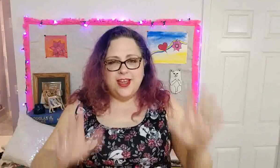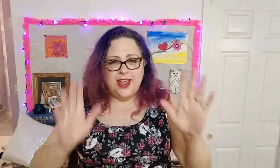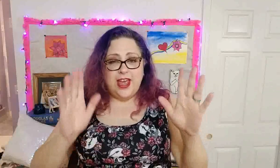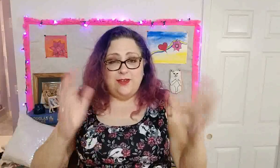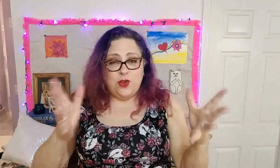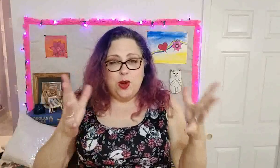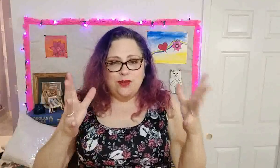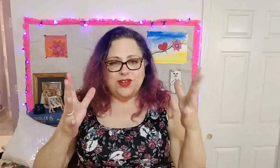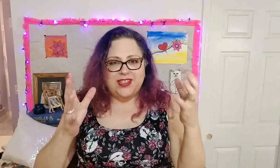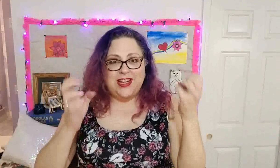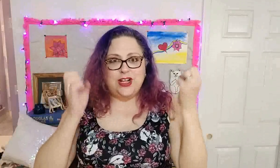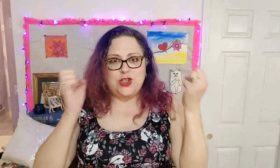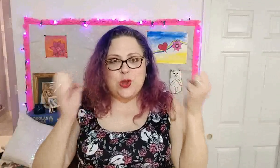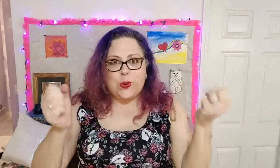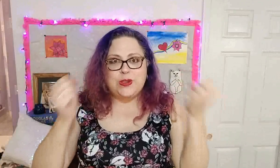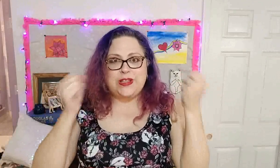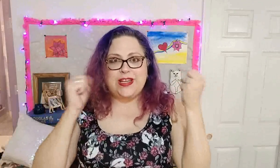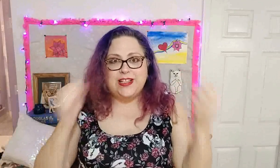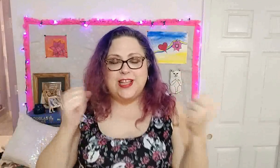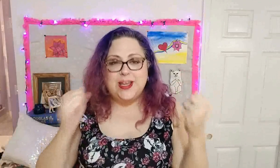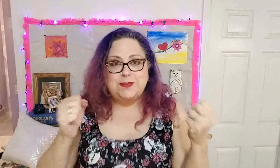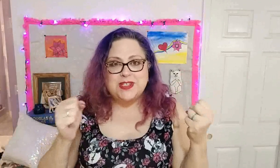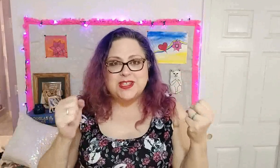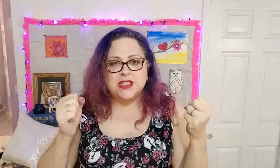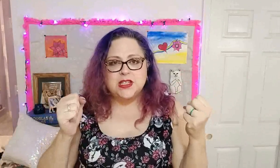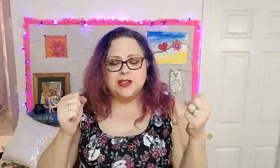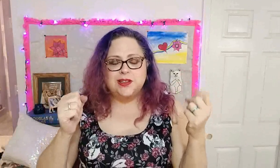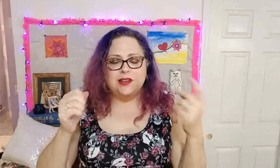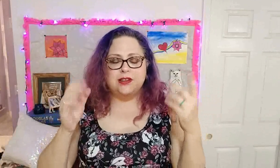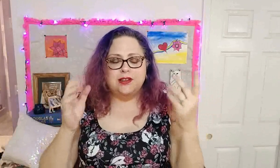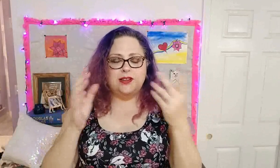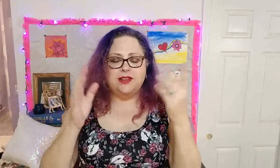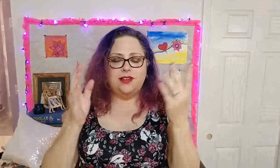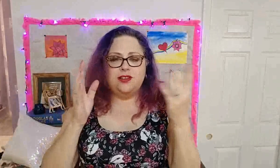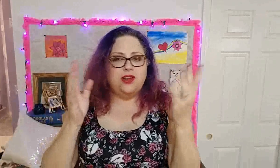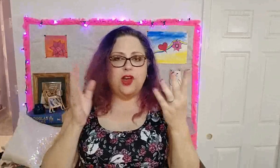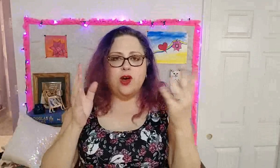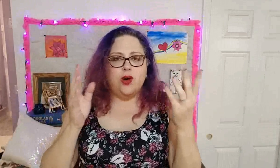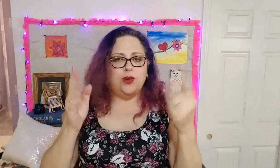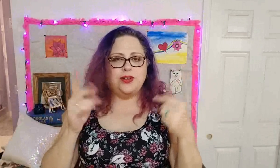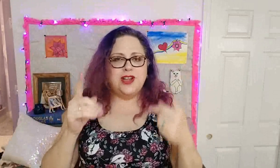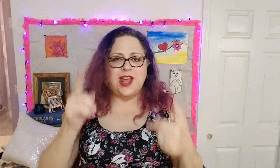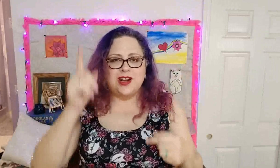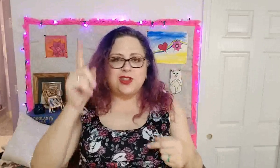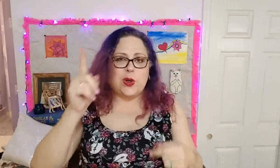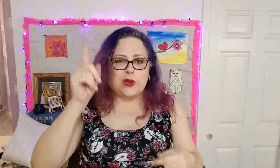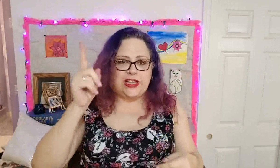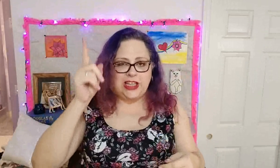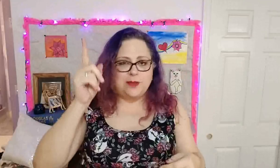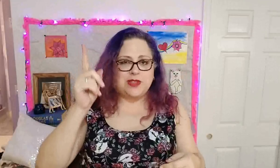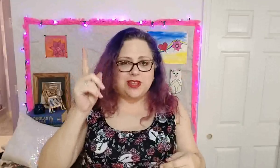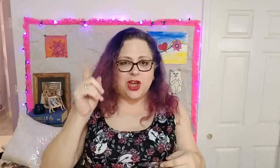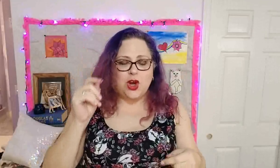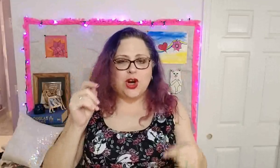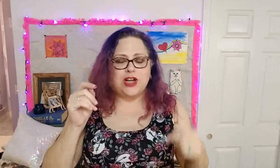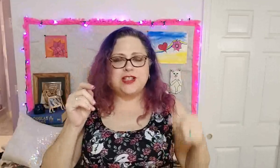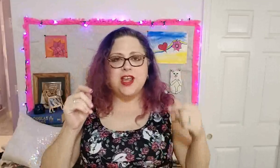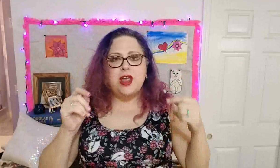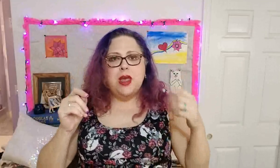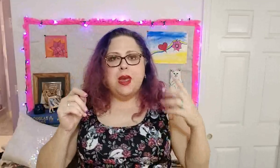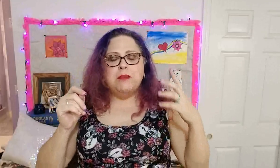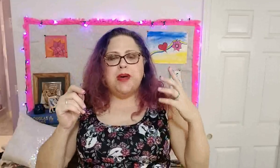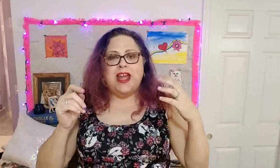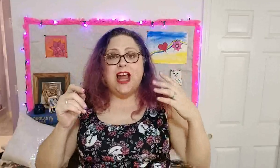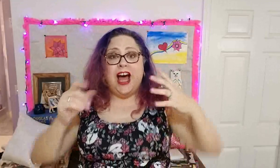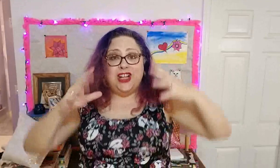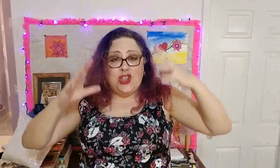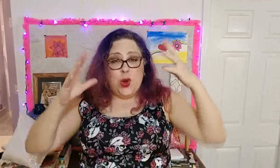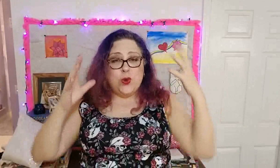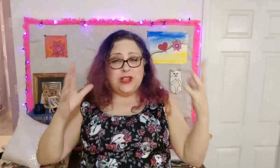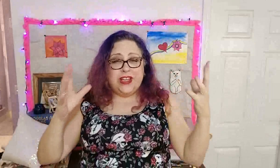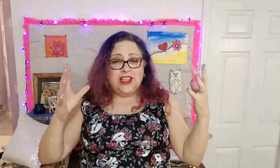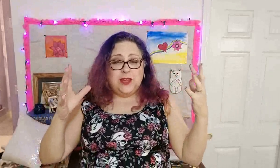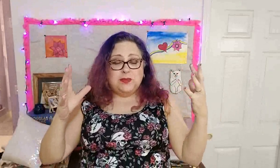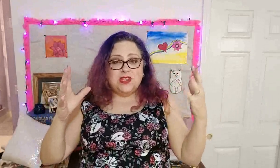Have you ever seen a total eclipse? No, not a total eclipse of the heart, but a total eclipse